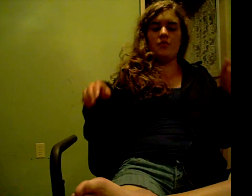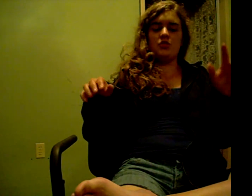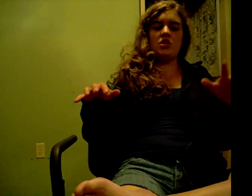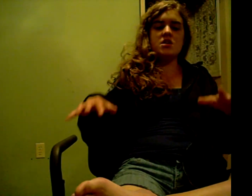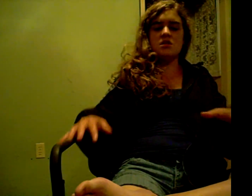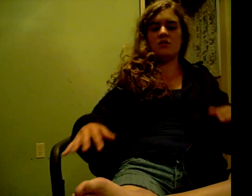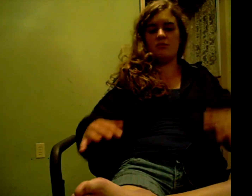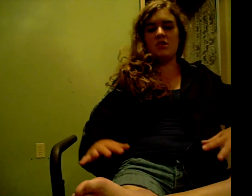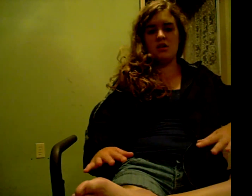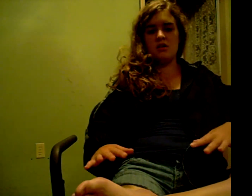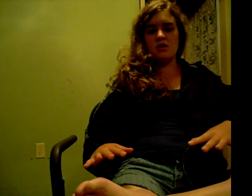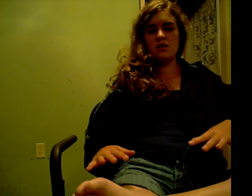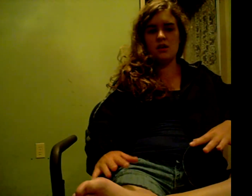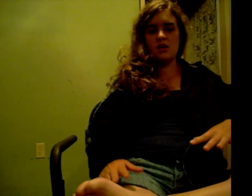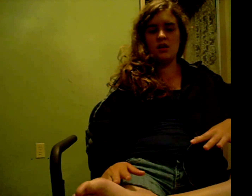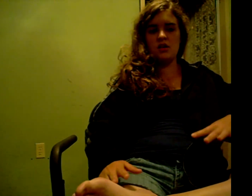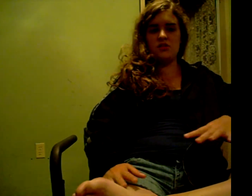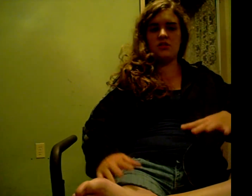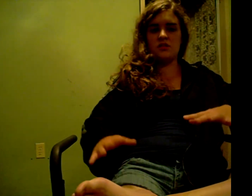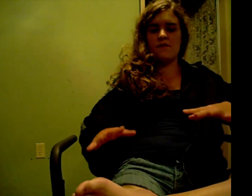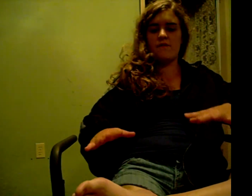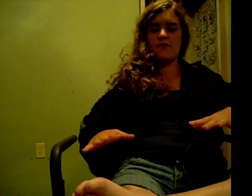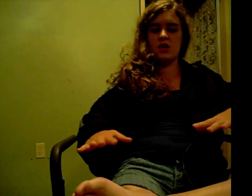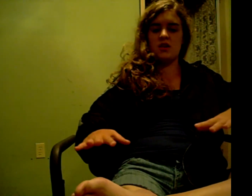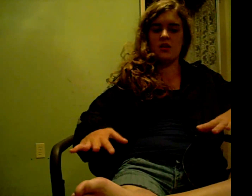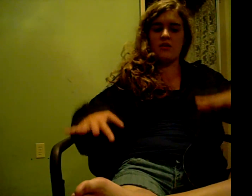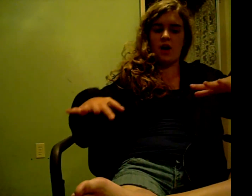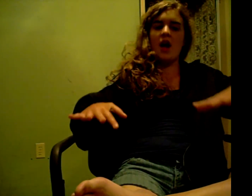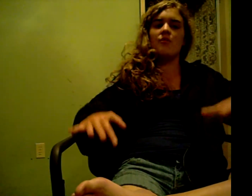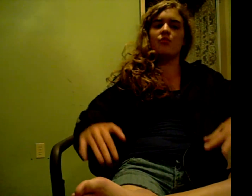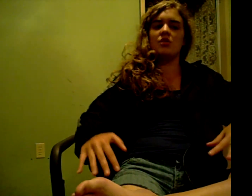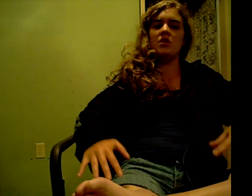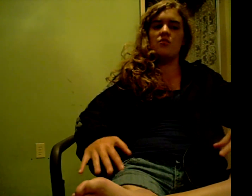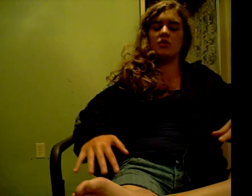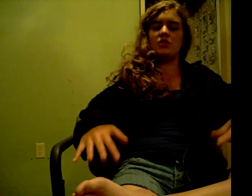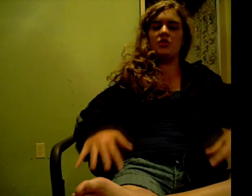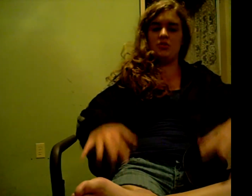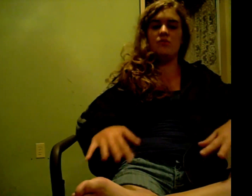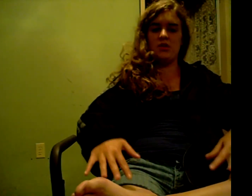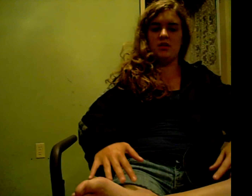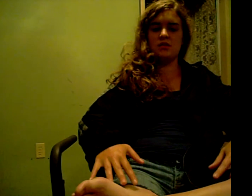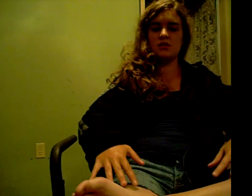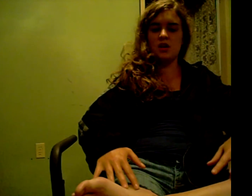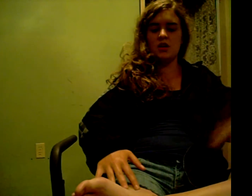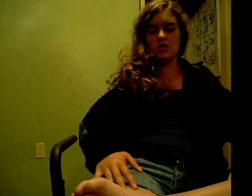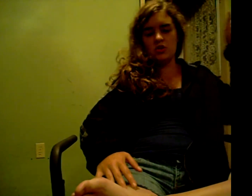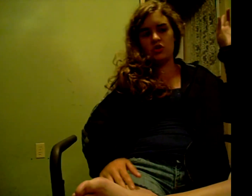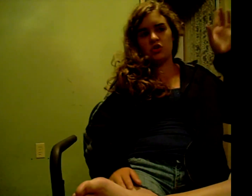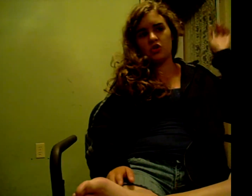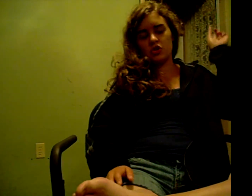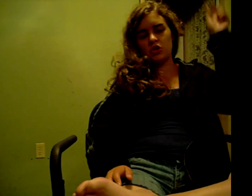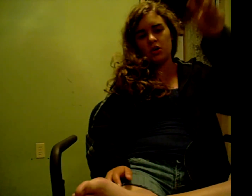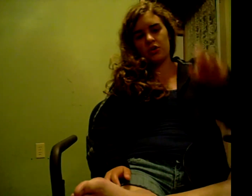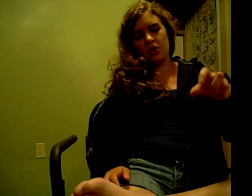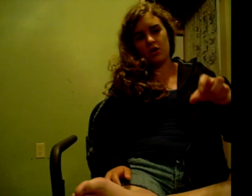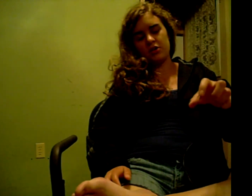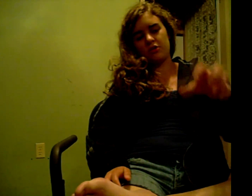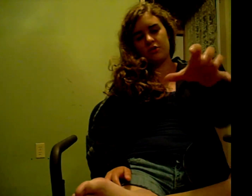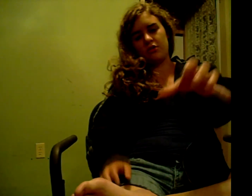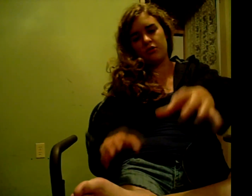genius me, in this fit of, I really want to do this, just stuck the hot dog on